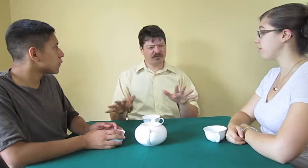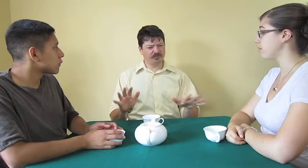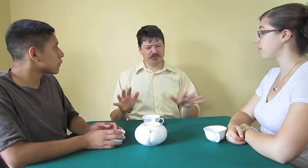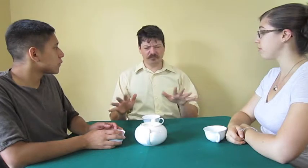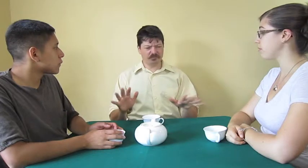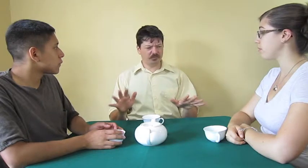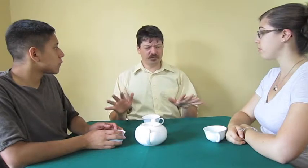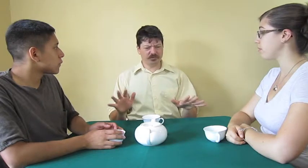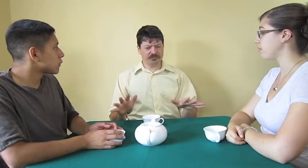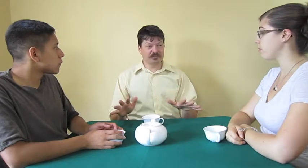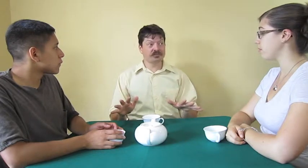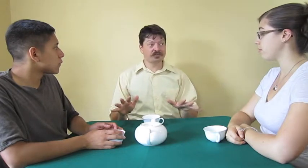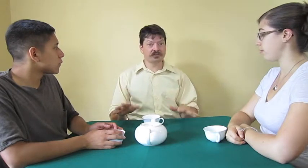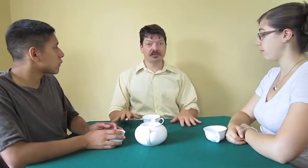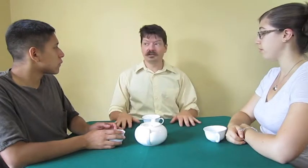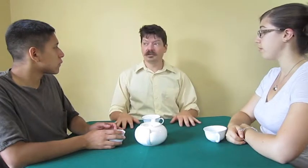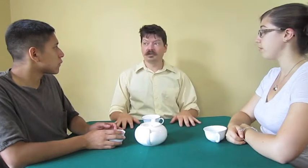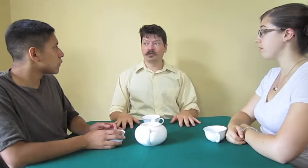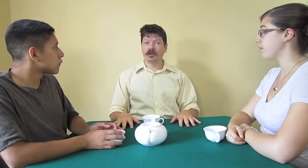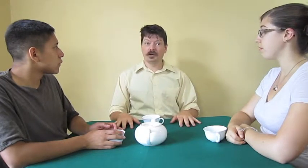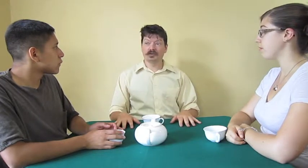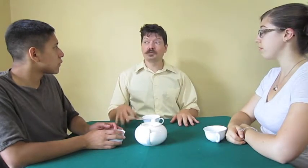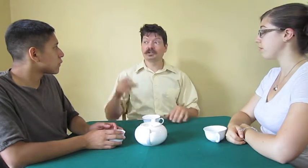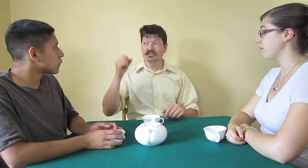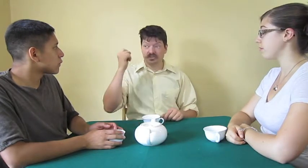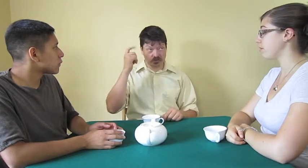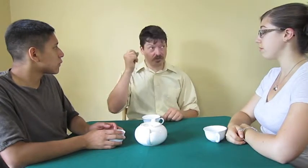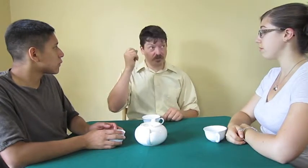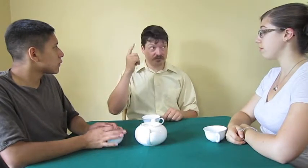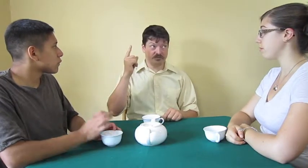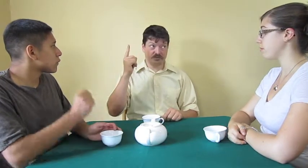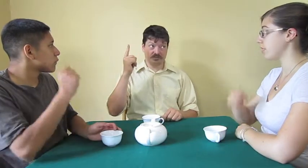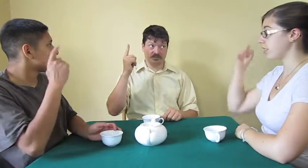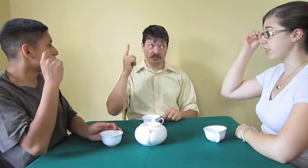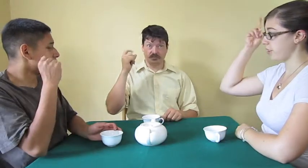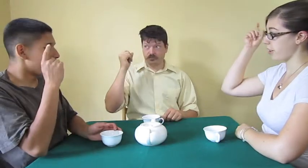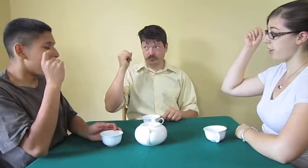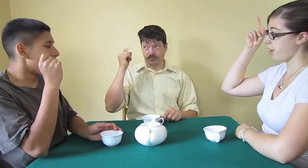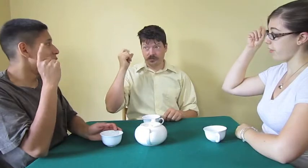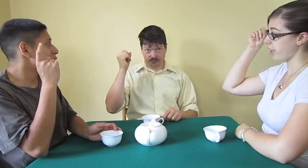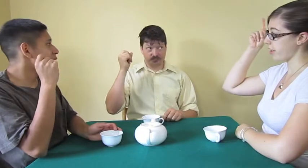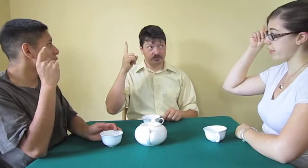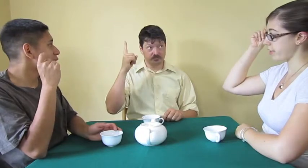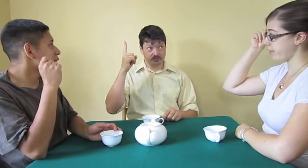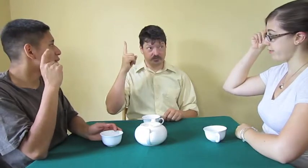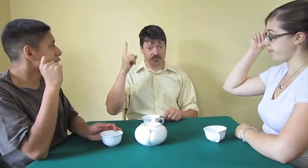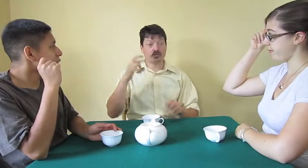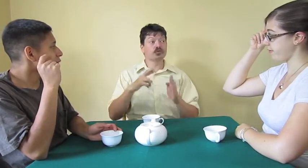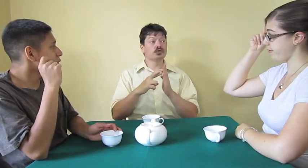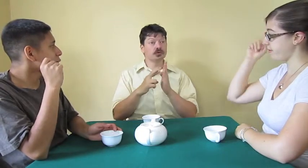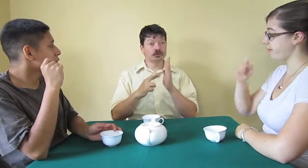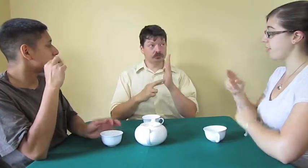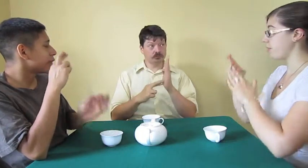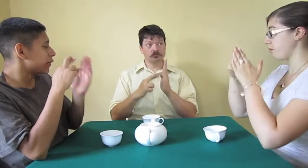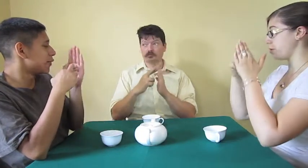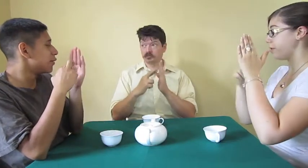confusion. We always want to start obvious. Start obvious. So, rule. Rule.